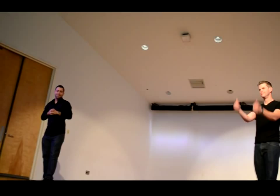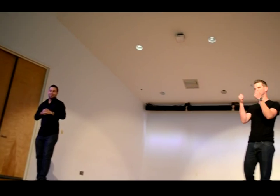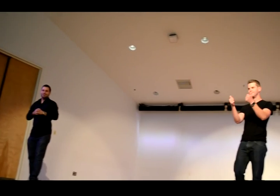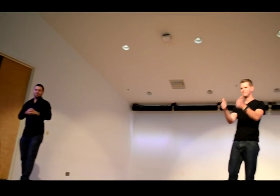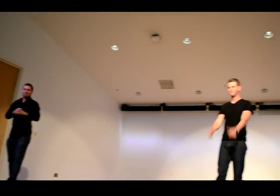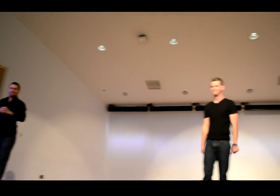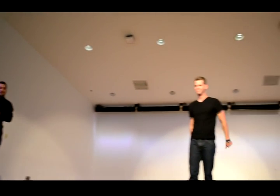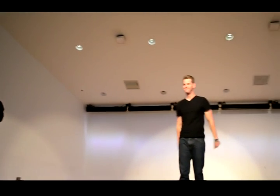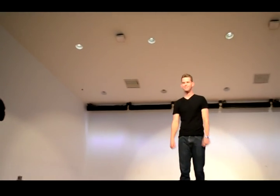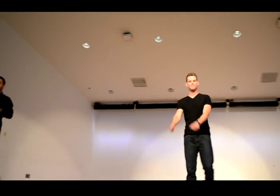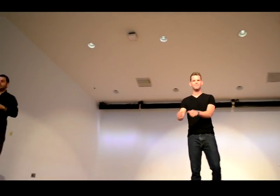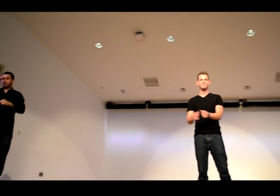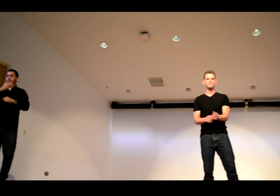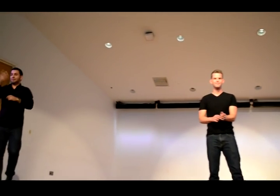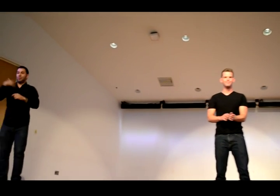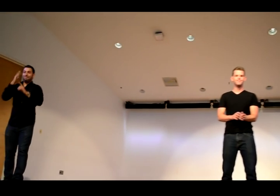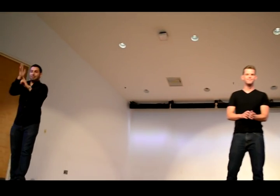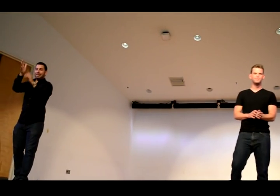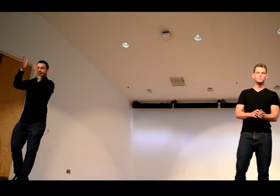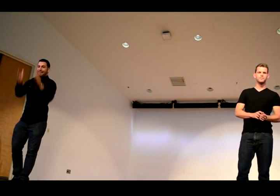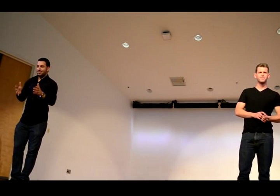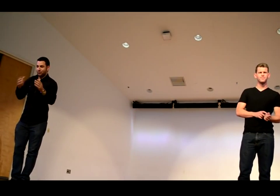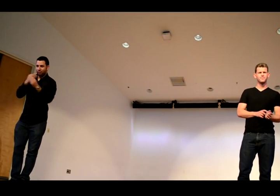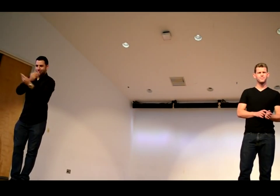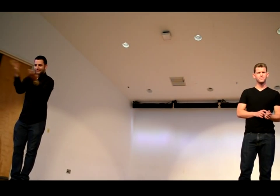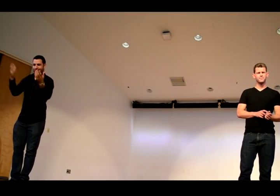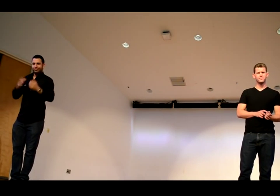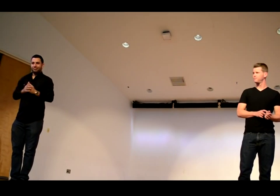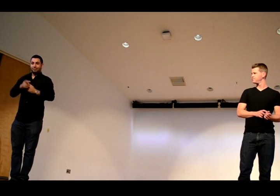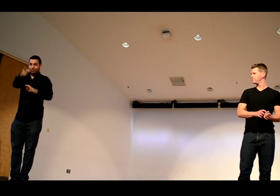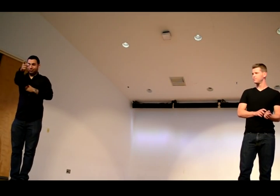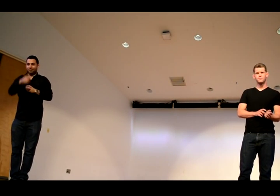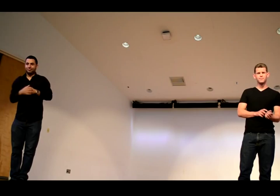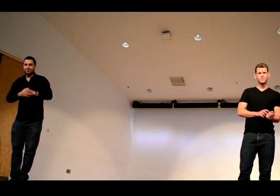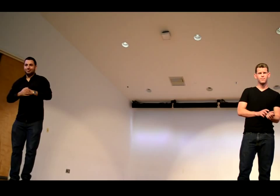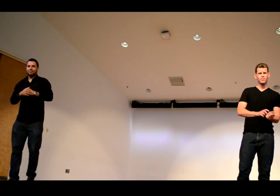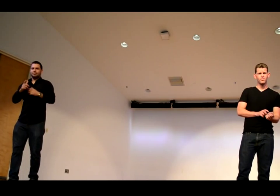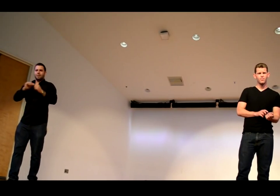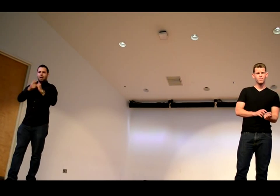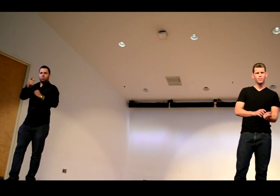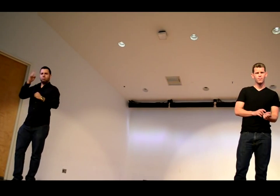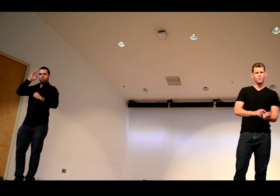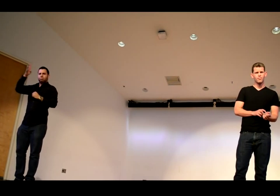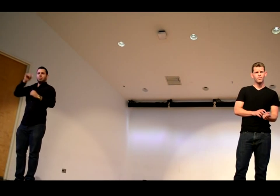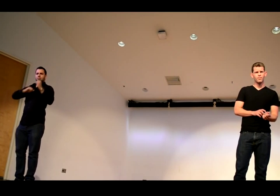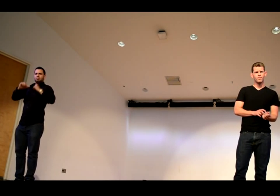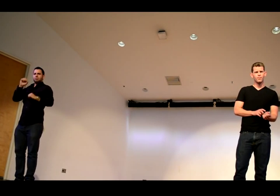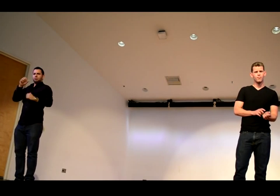know I'm trying my best to let them know stuff like that so thanks well just letting you know we have five minutes left okay you know how did you